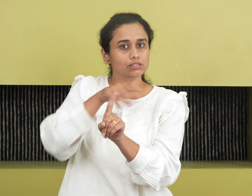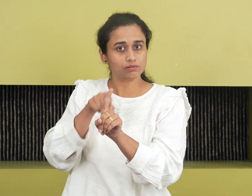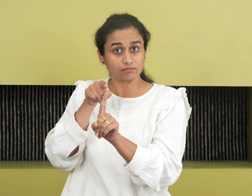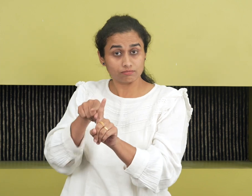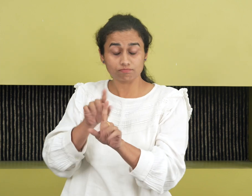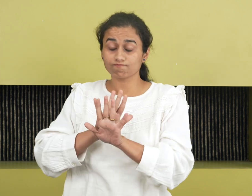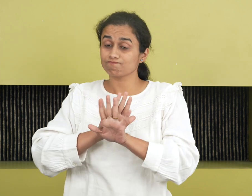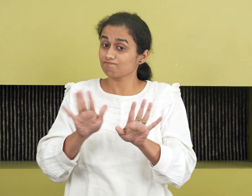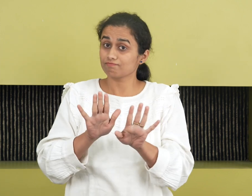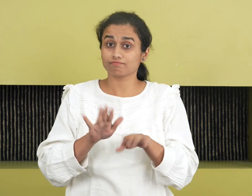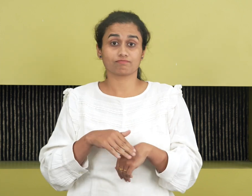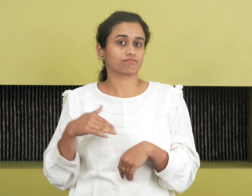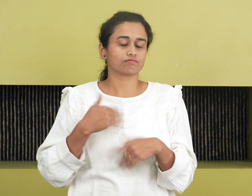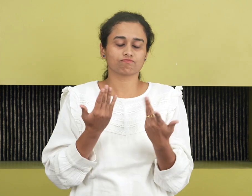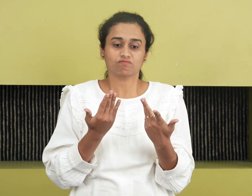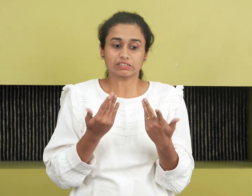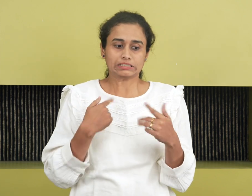never been more precarious.